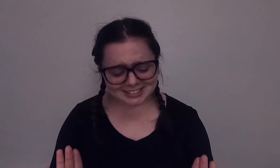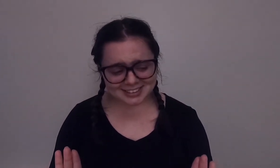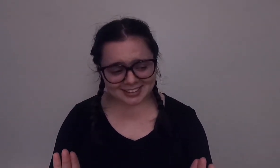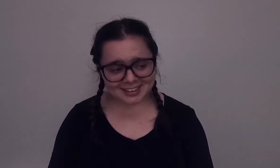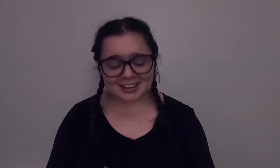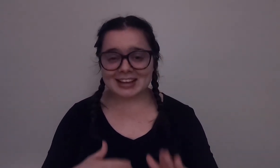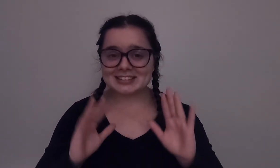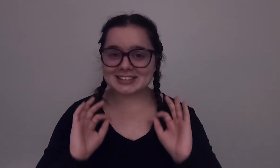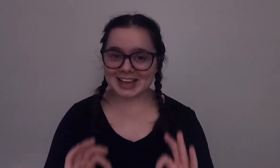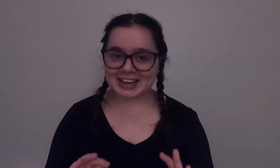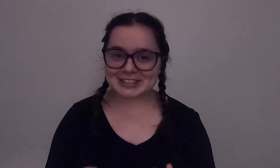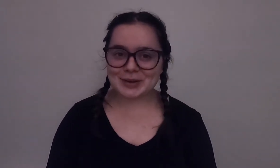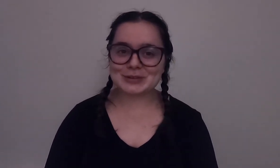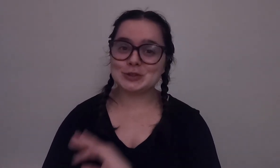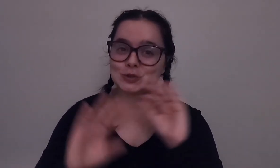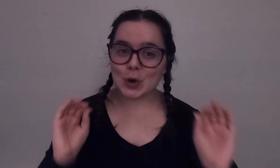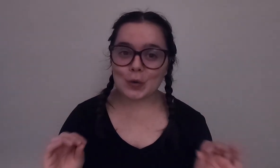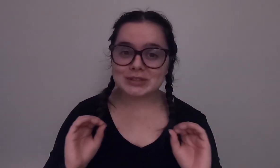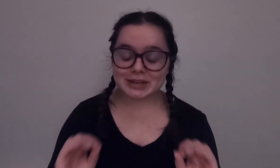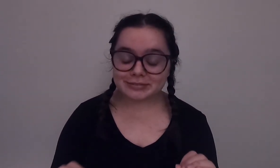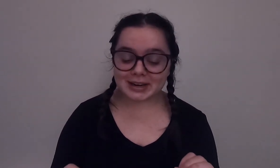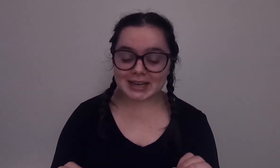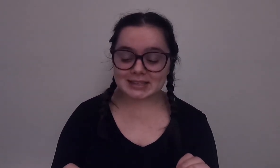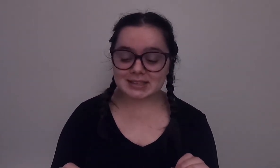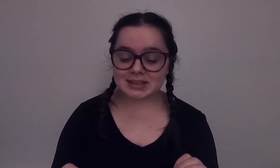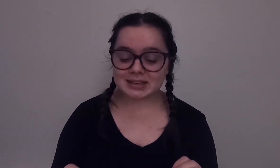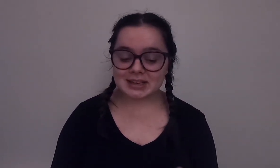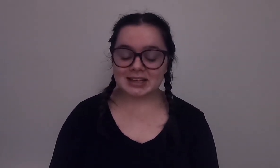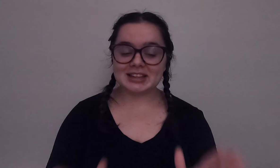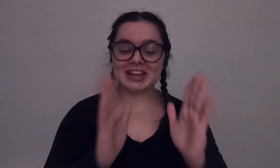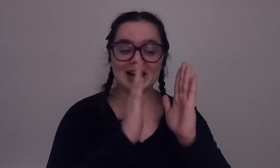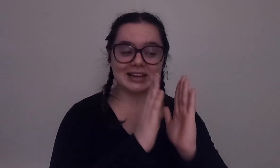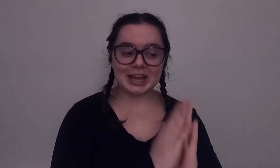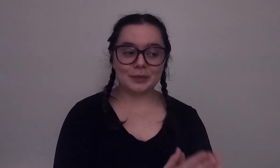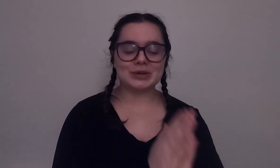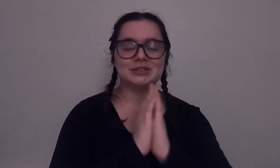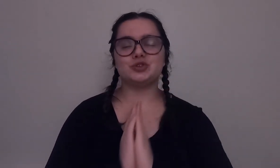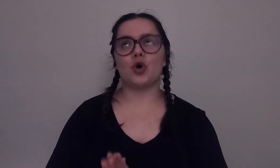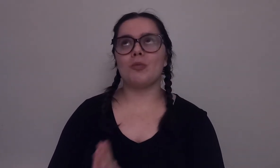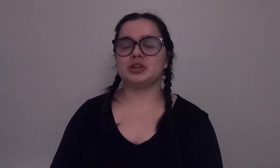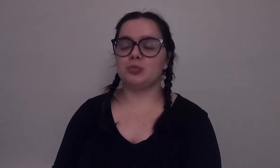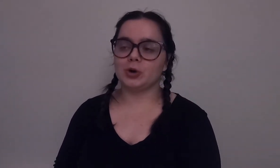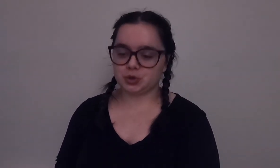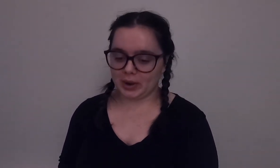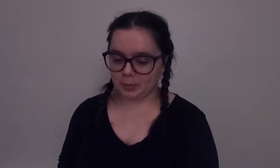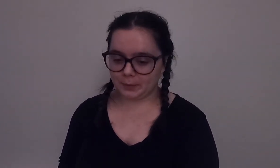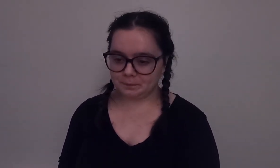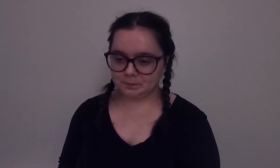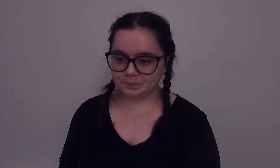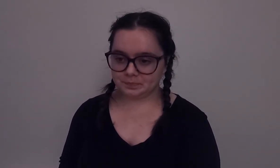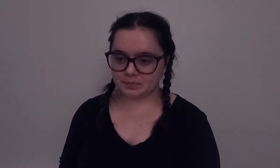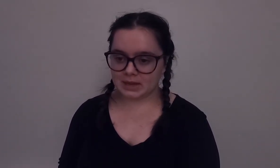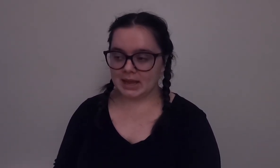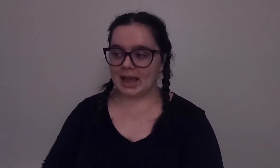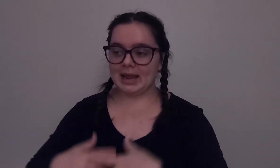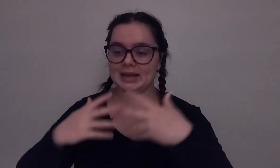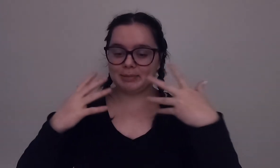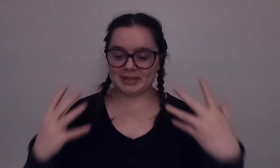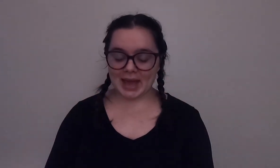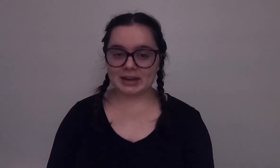the second day was so different that it was so much more enjoyable and by the end